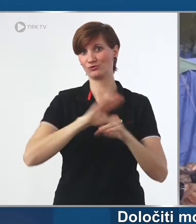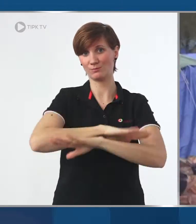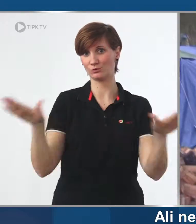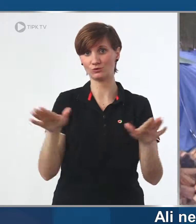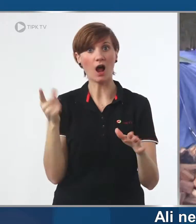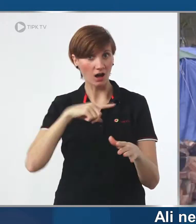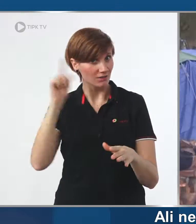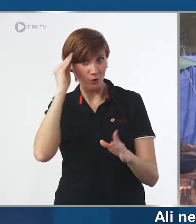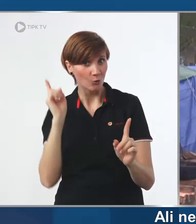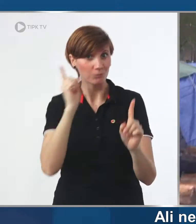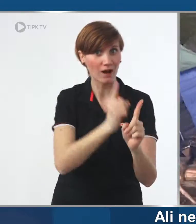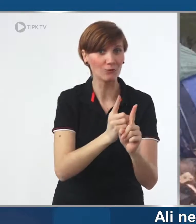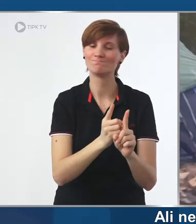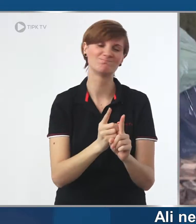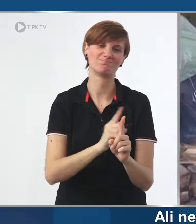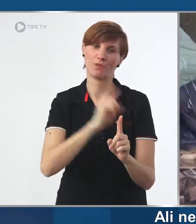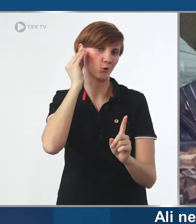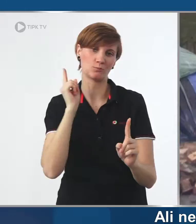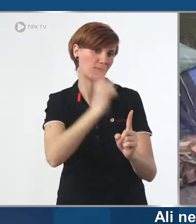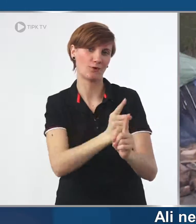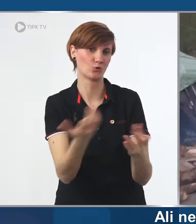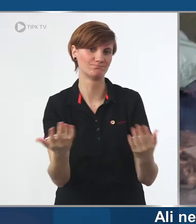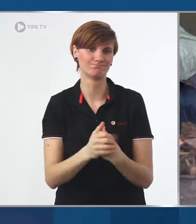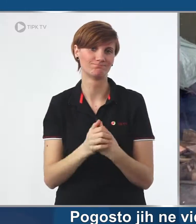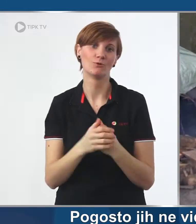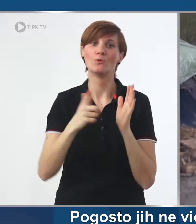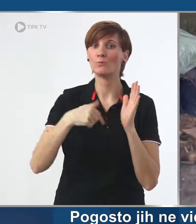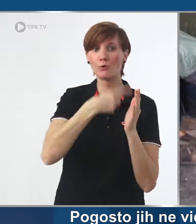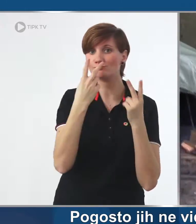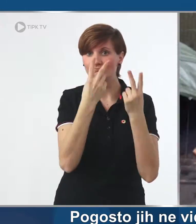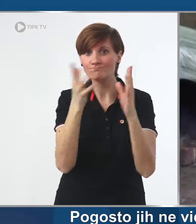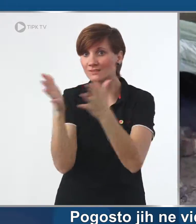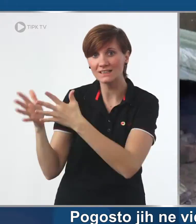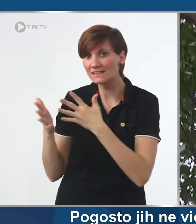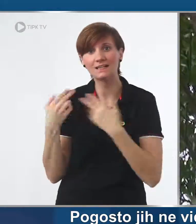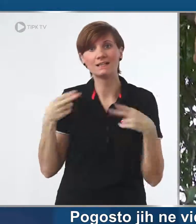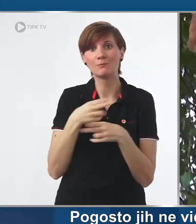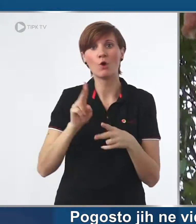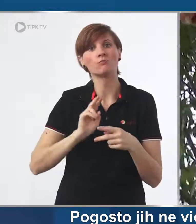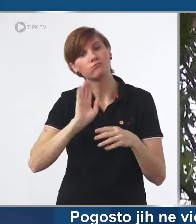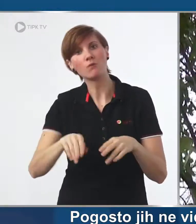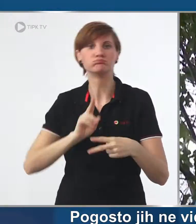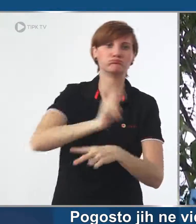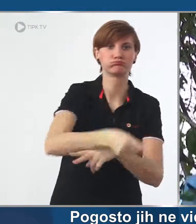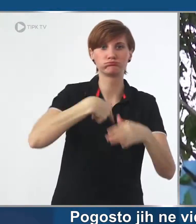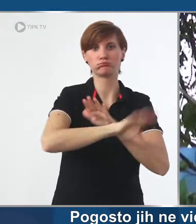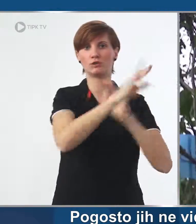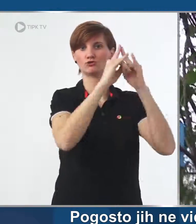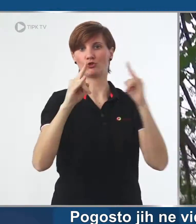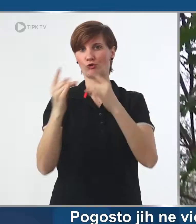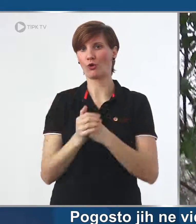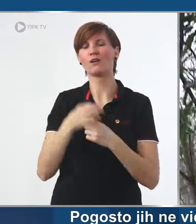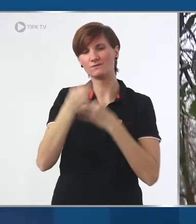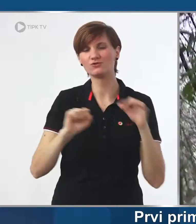camp. Yes. They don't to to them? No. And then we don't see them. to go to their tent. It's very